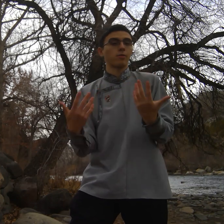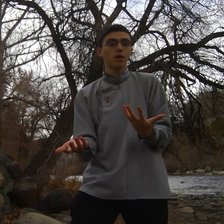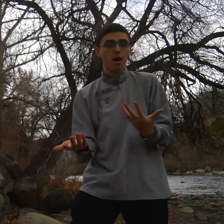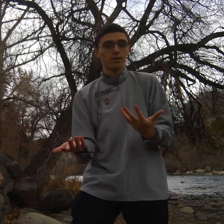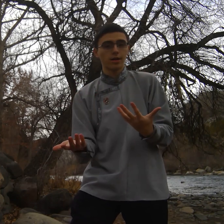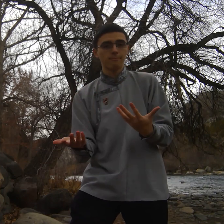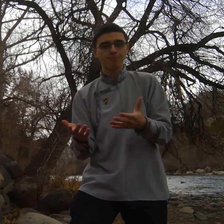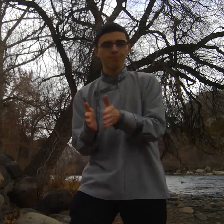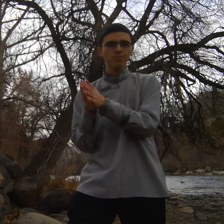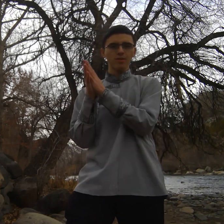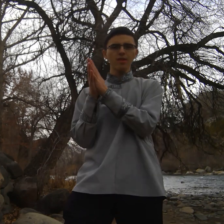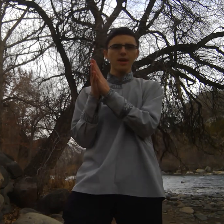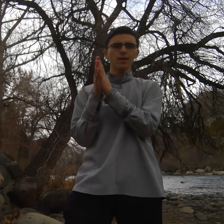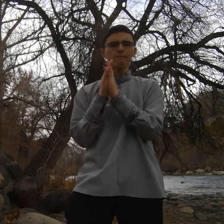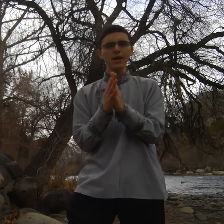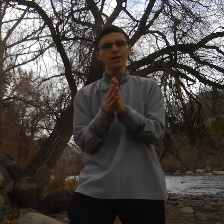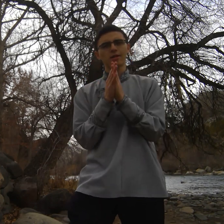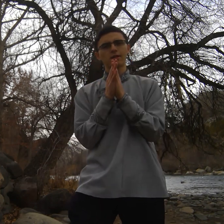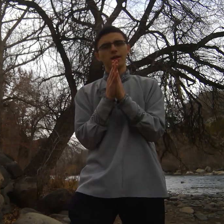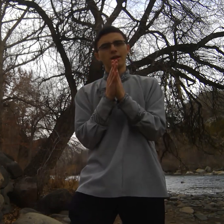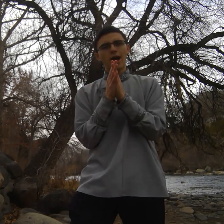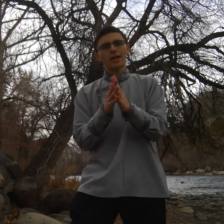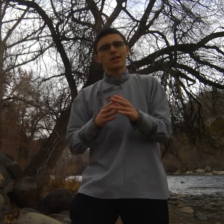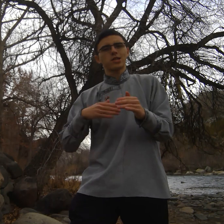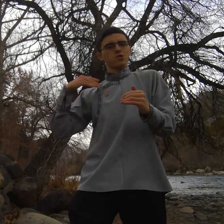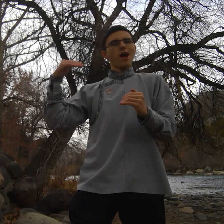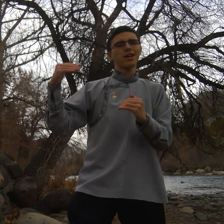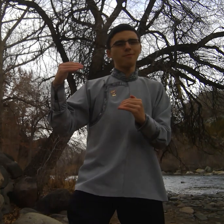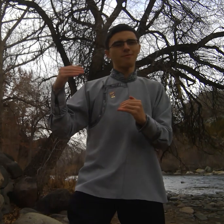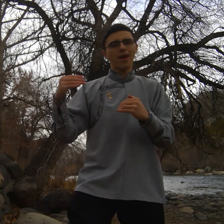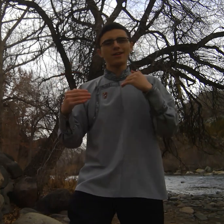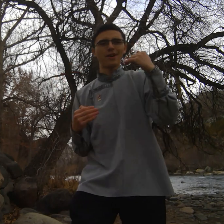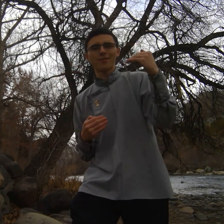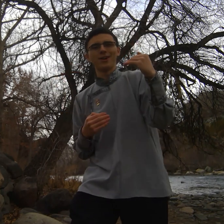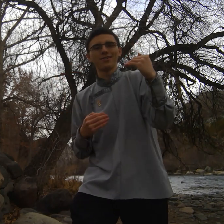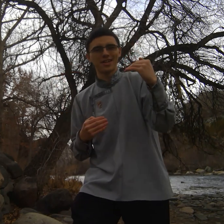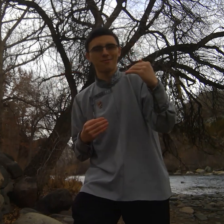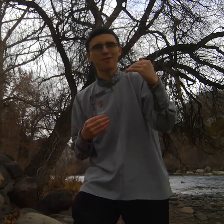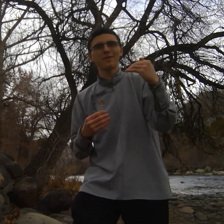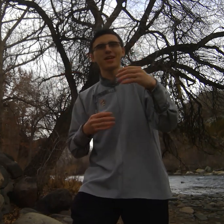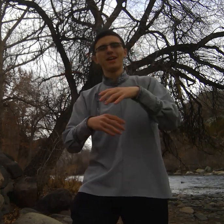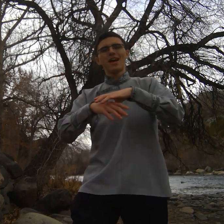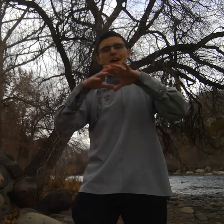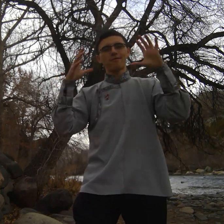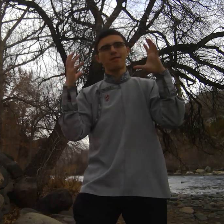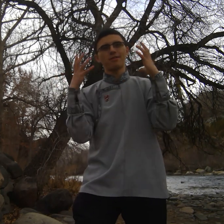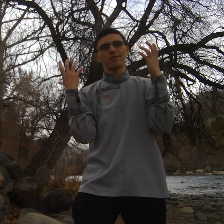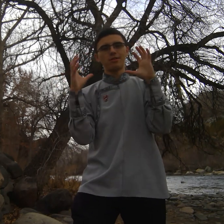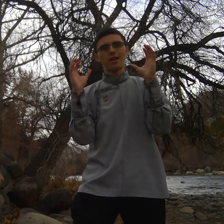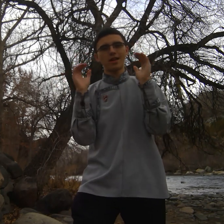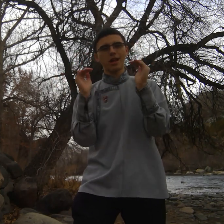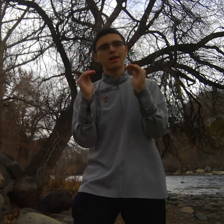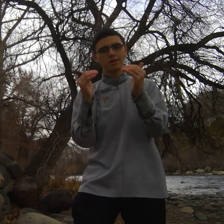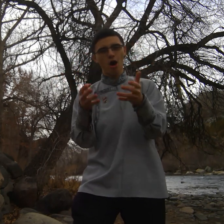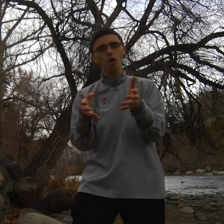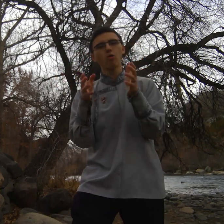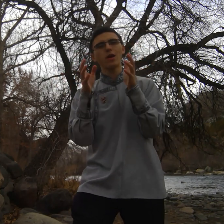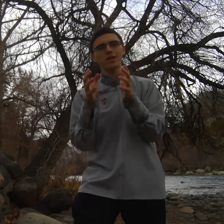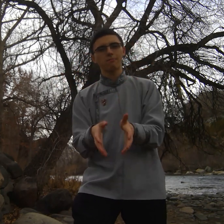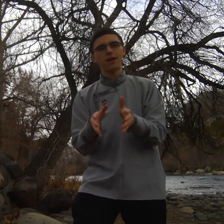we call it and the biggest I guess triumph and difficulty for me how his eyes always been